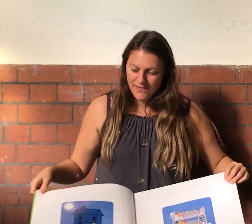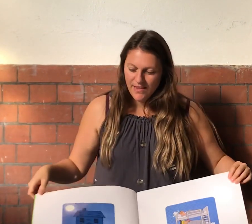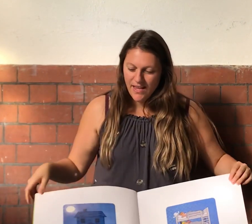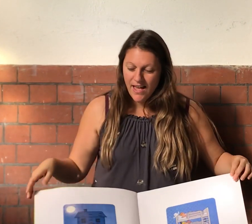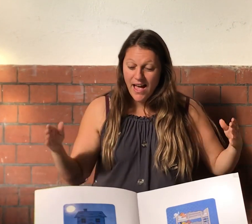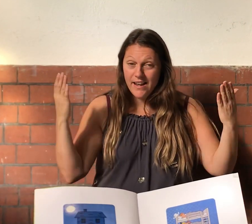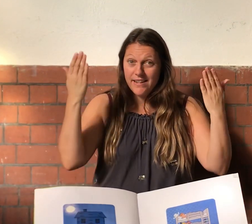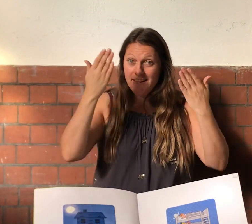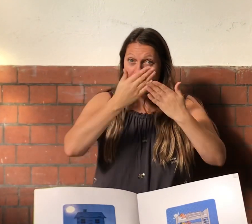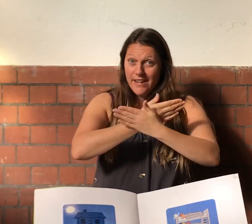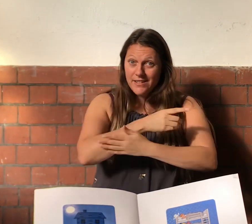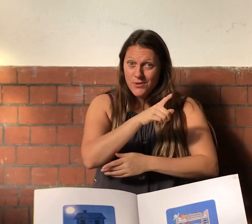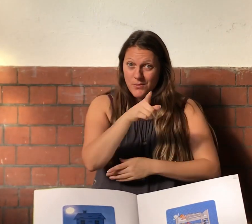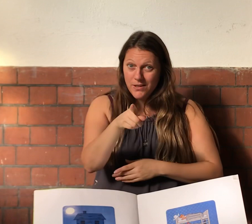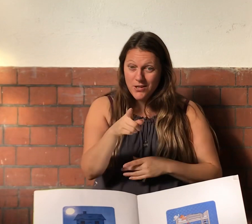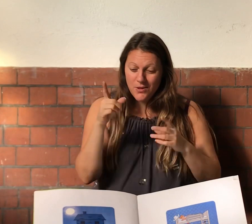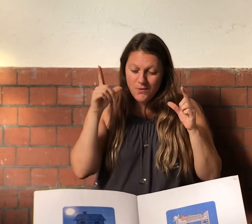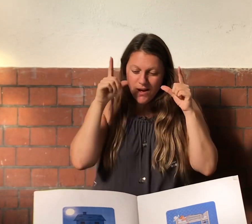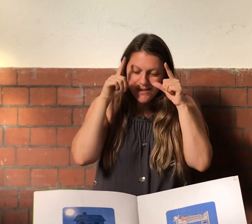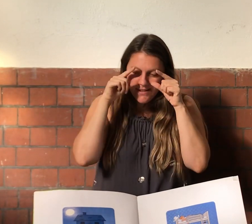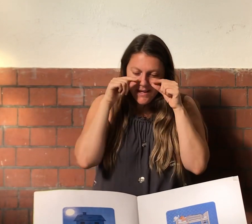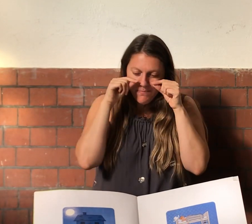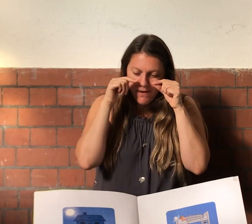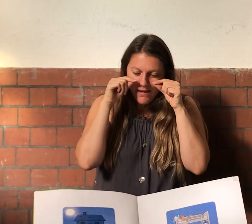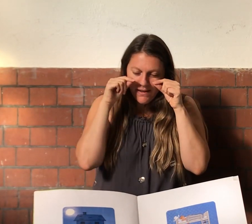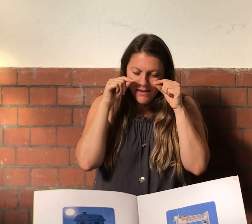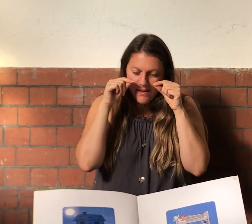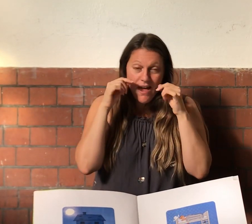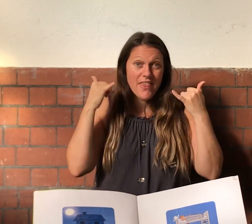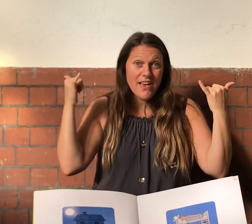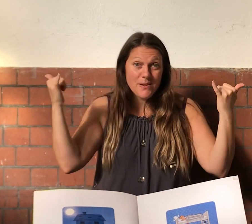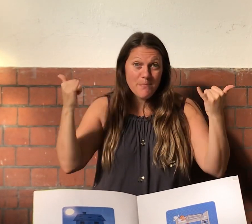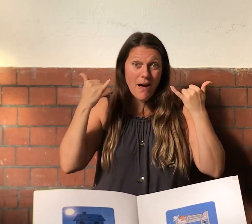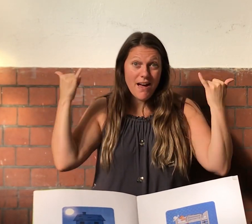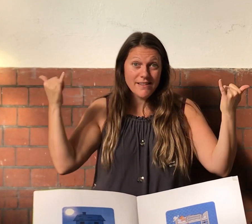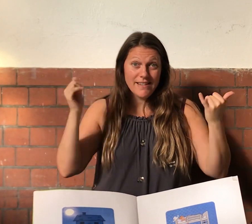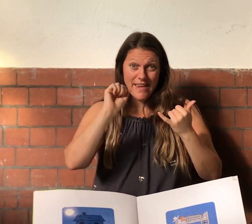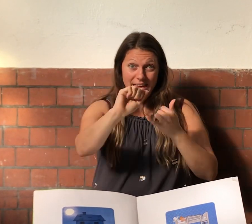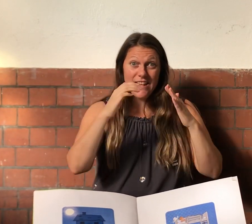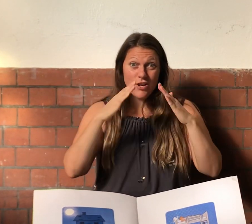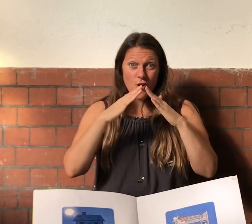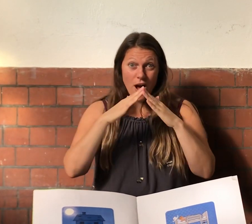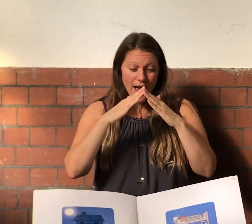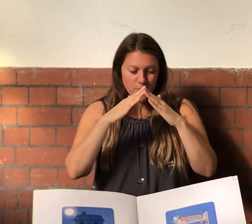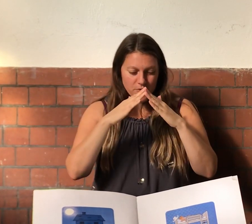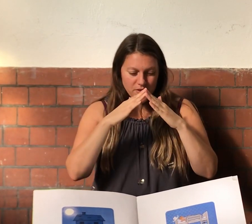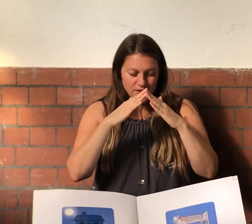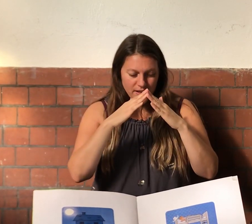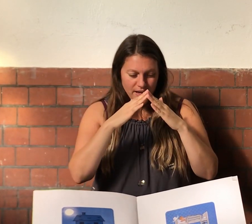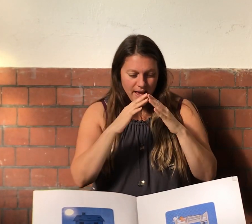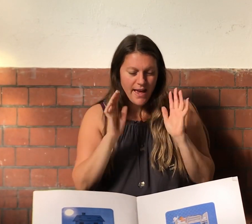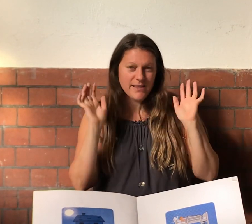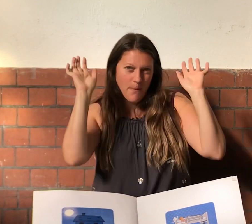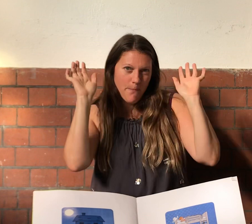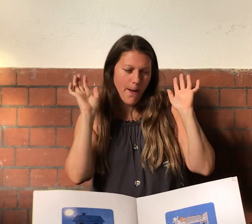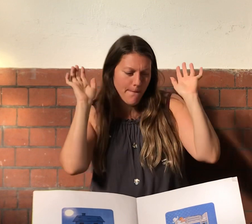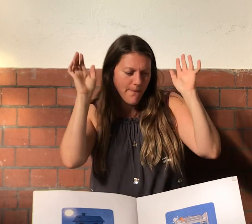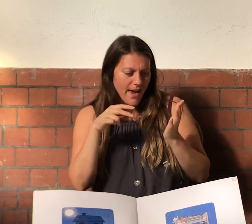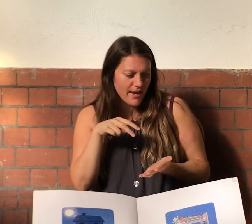At night, when you are sleeping, there's a party in your house. It's a pumping,